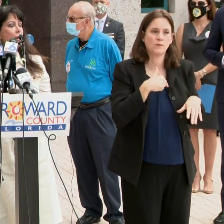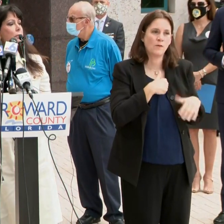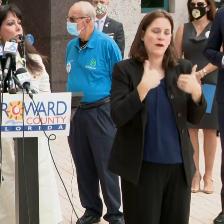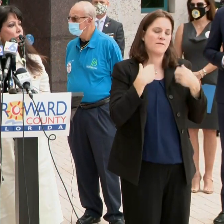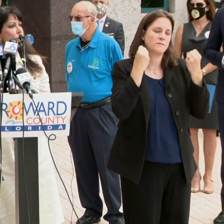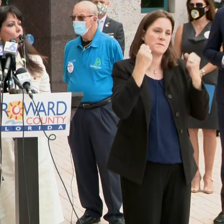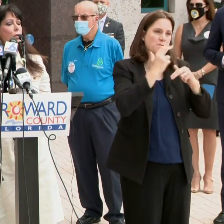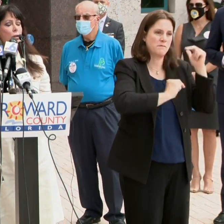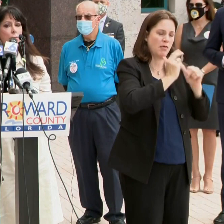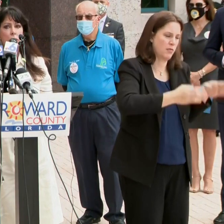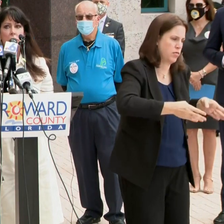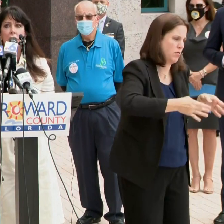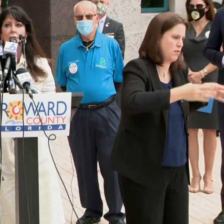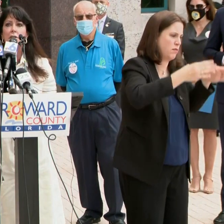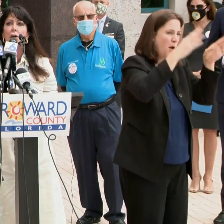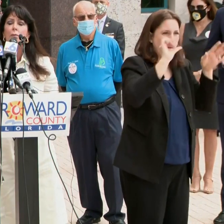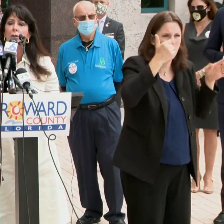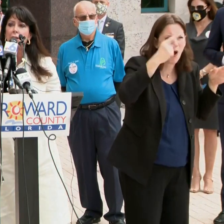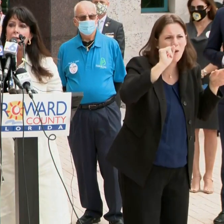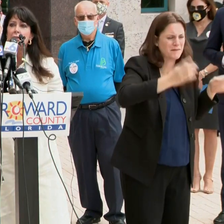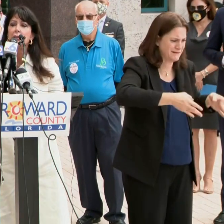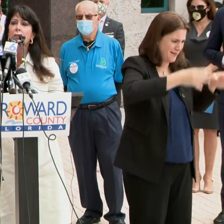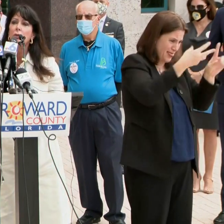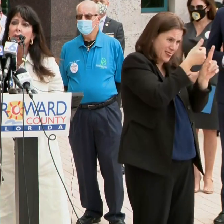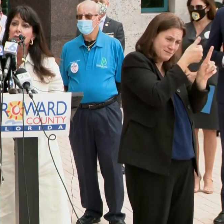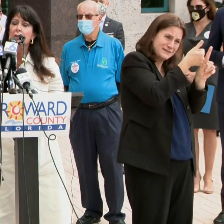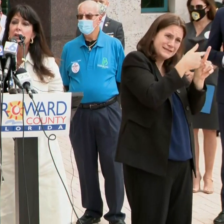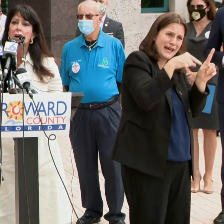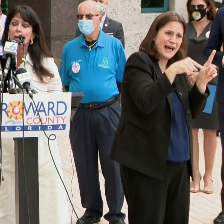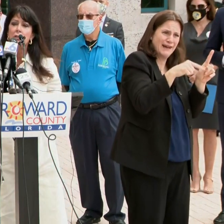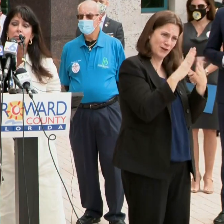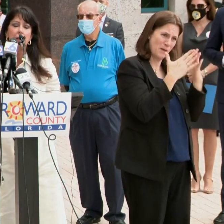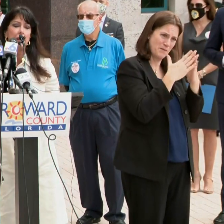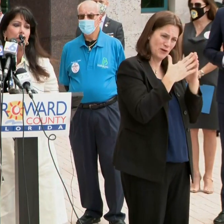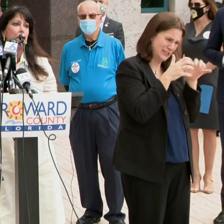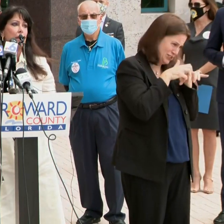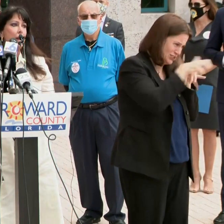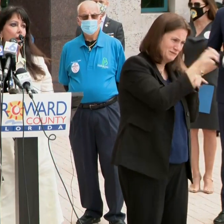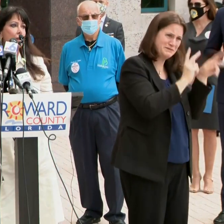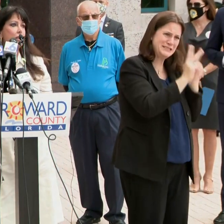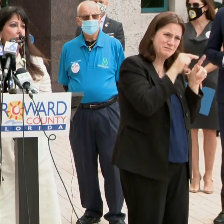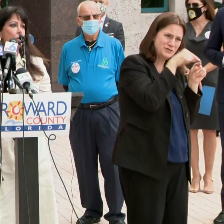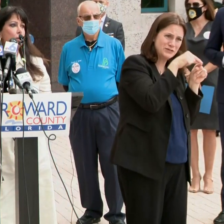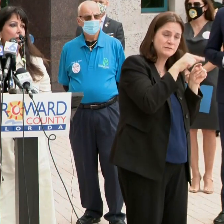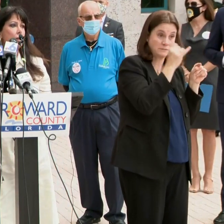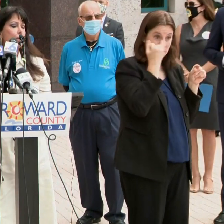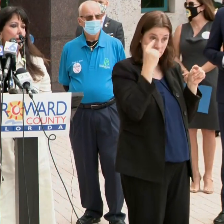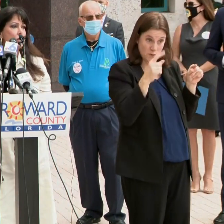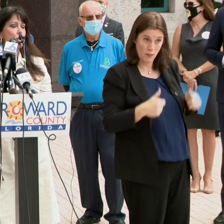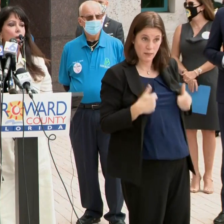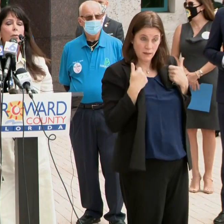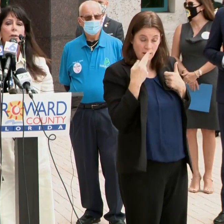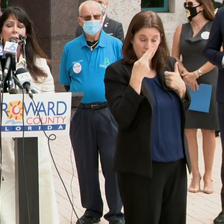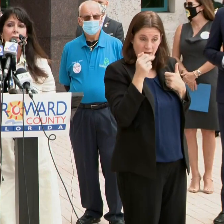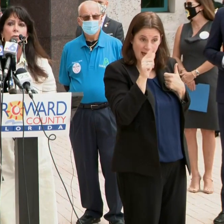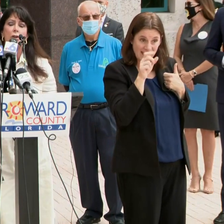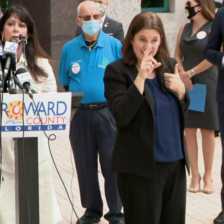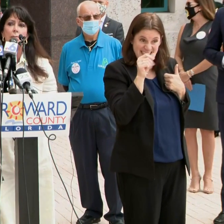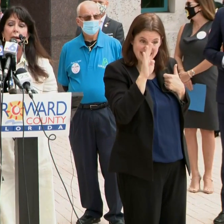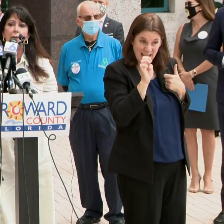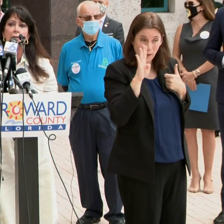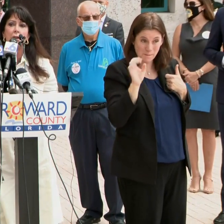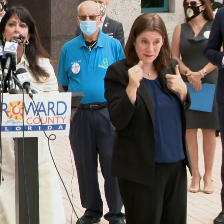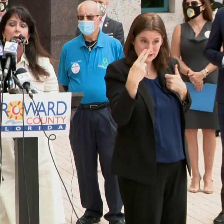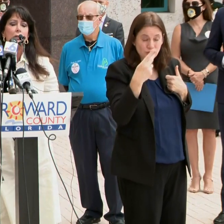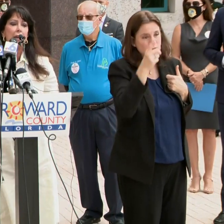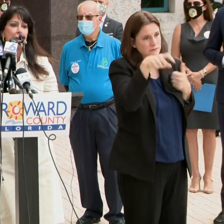Condominiums are small communities. Please, if you live in a condominium in Hallandale Beach, please wear